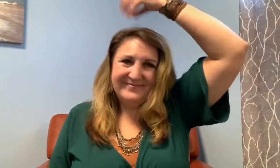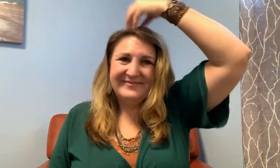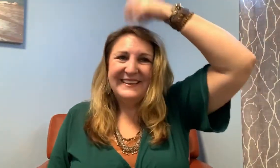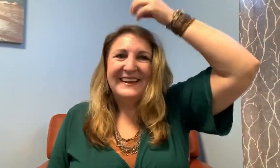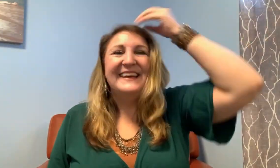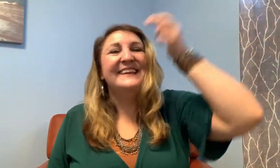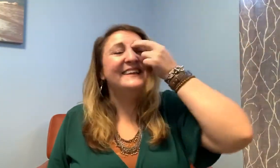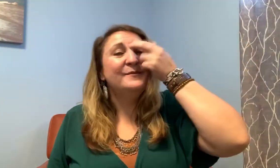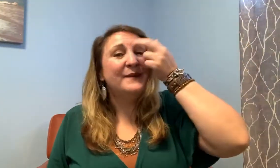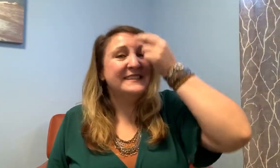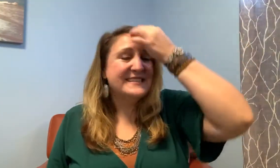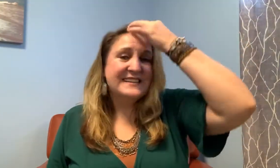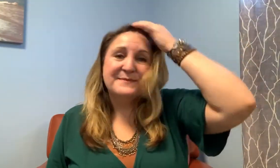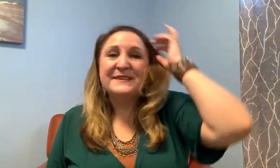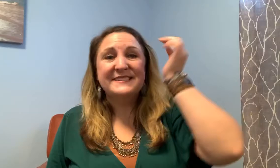and little bite-sized pieces